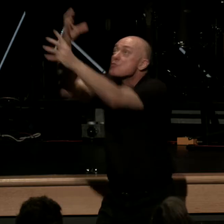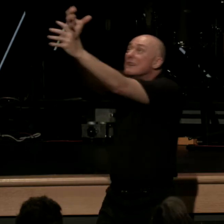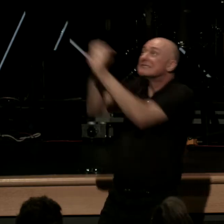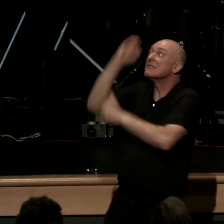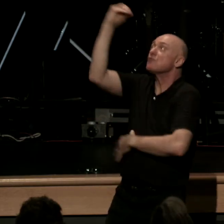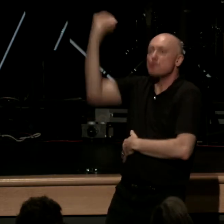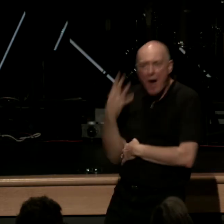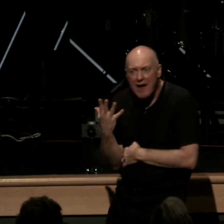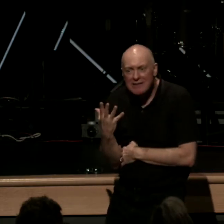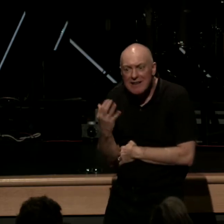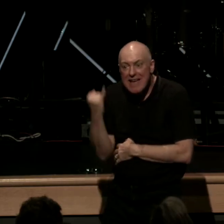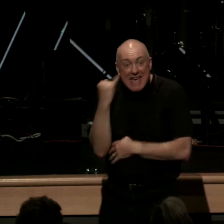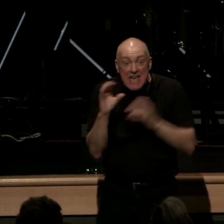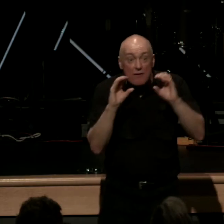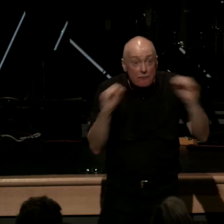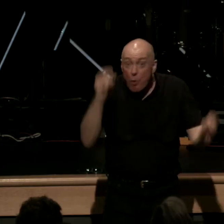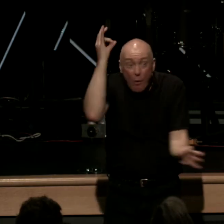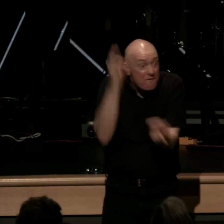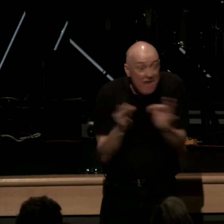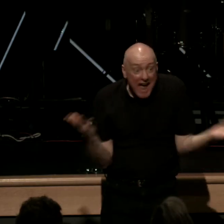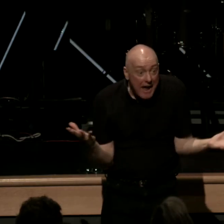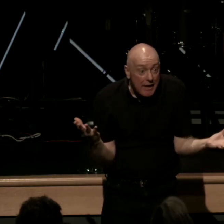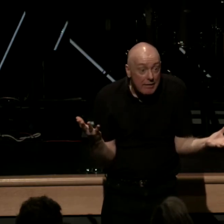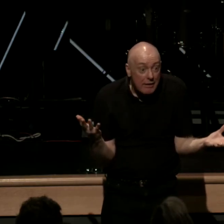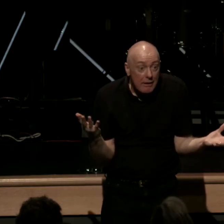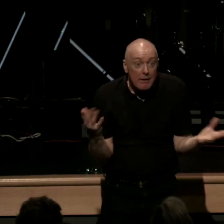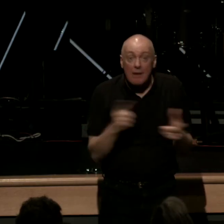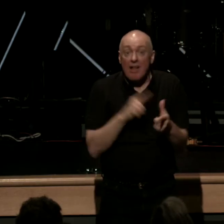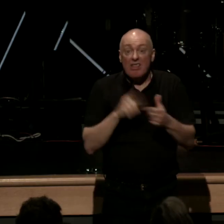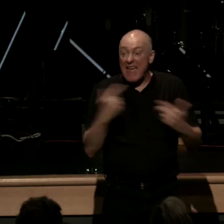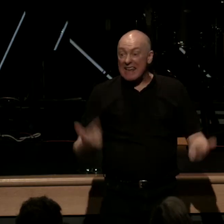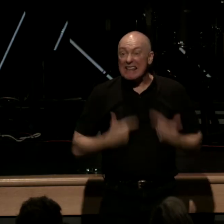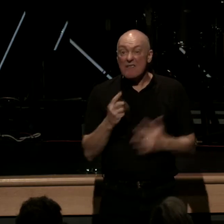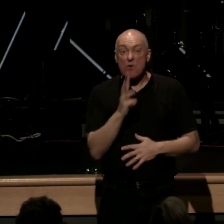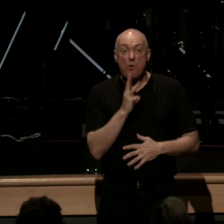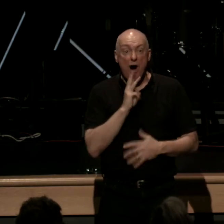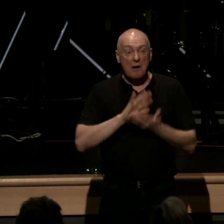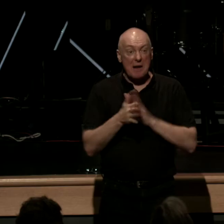if there's no sola fide then the living water becomes contaminated through pollution